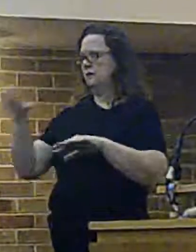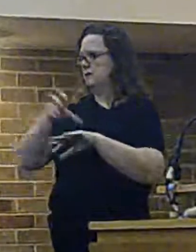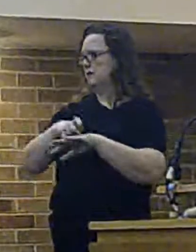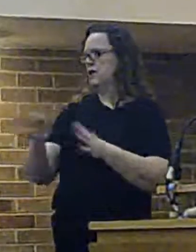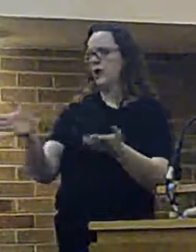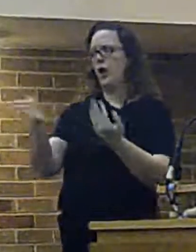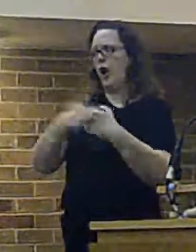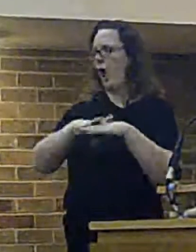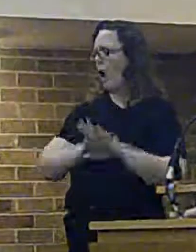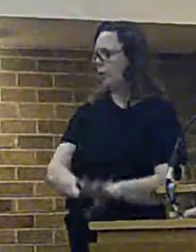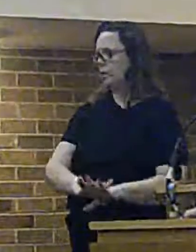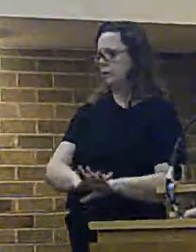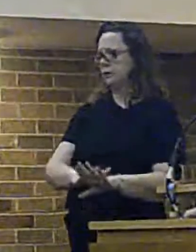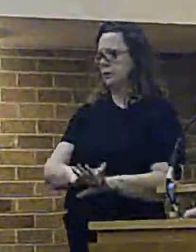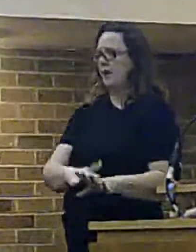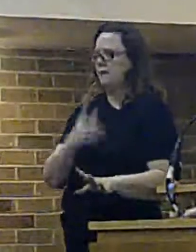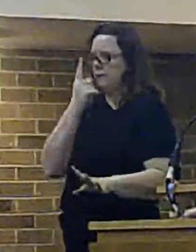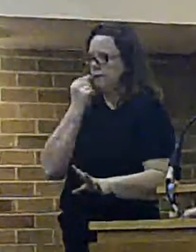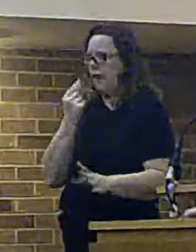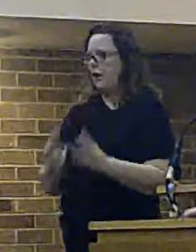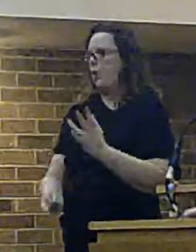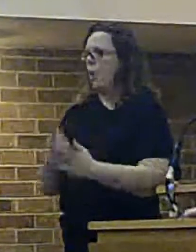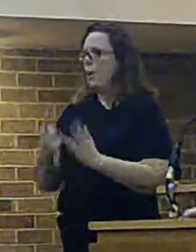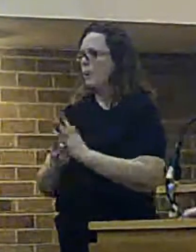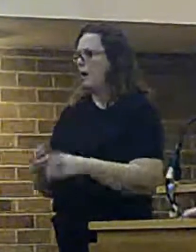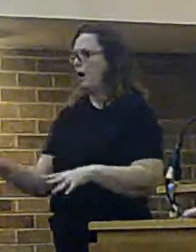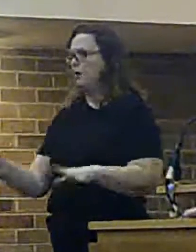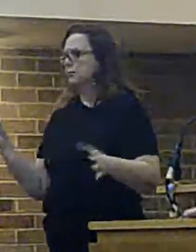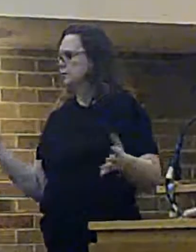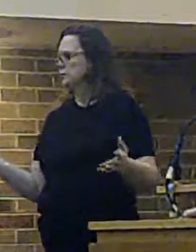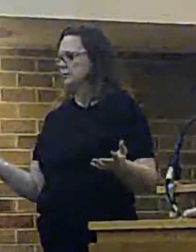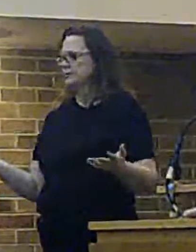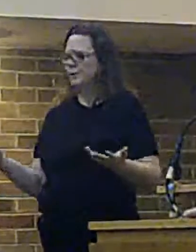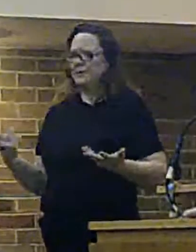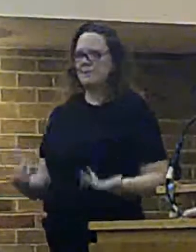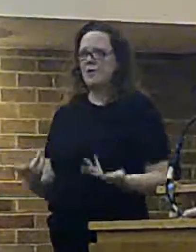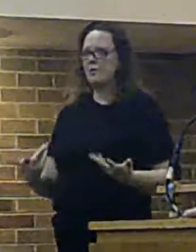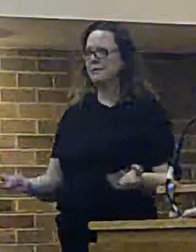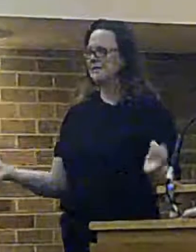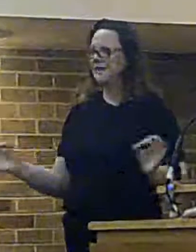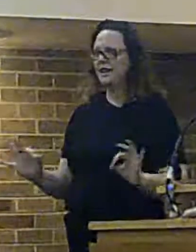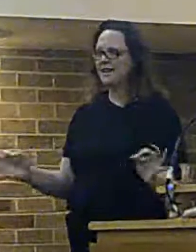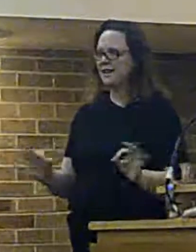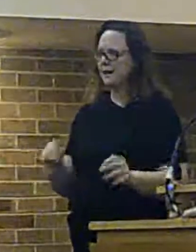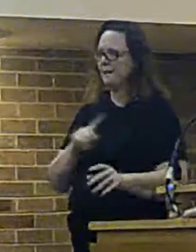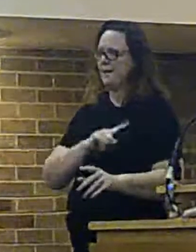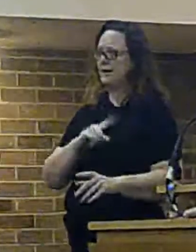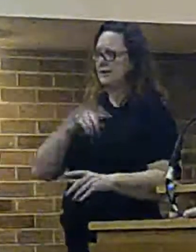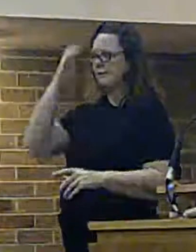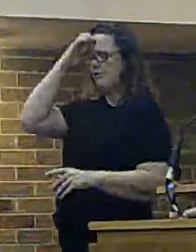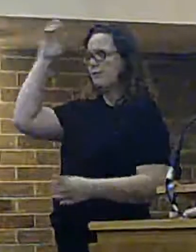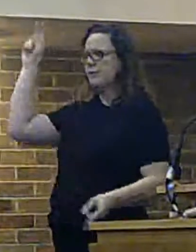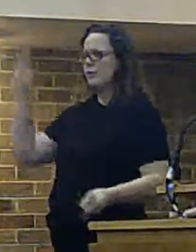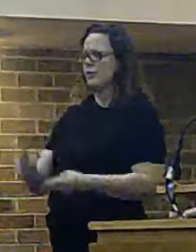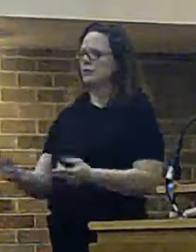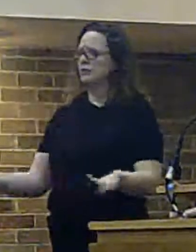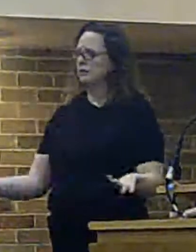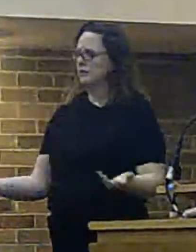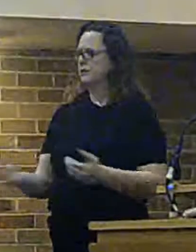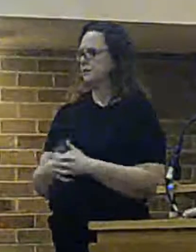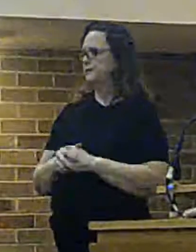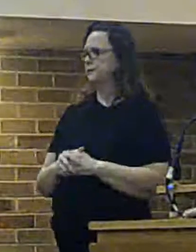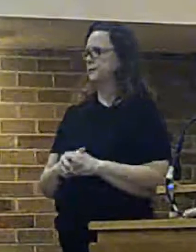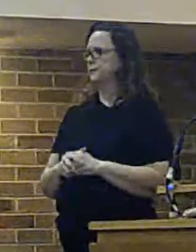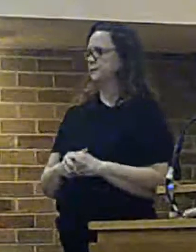we had any other viable alternative. Unfortunately, at this point, we do not. Move the slide on, please, Vicky.